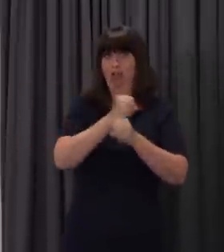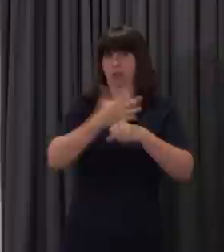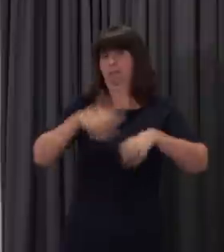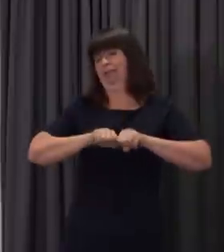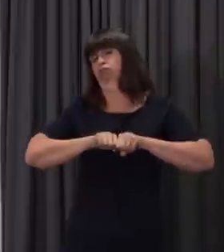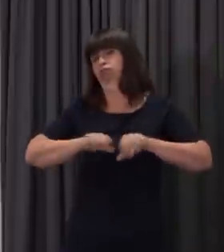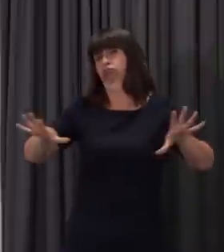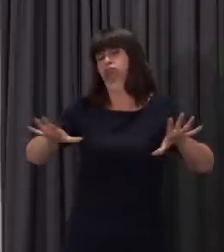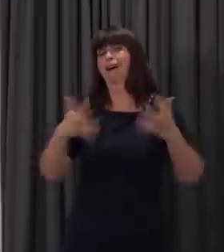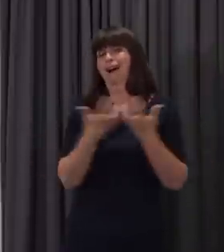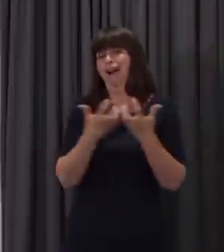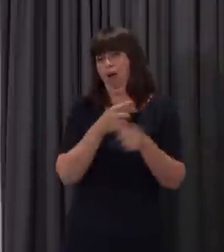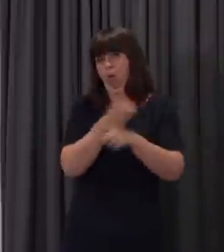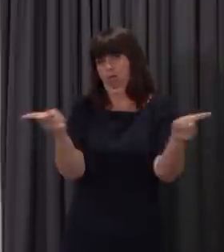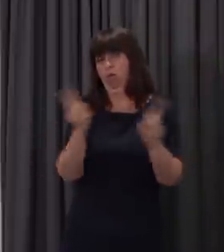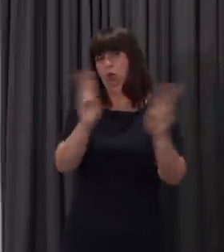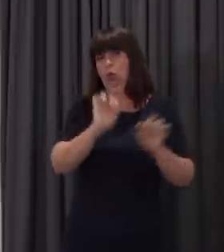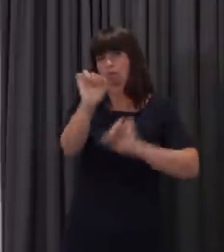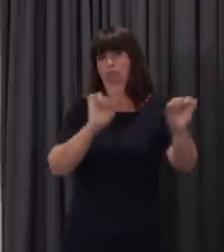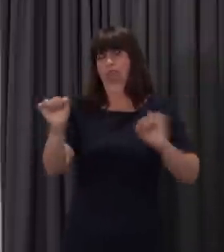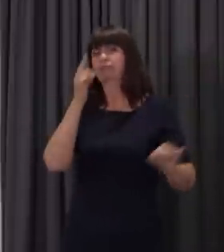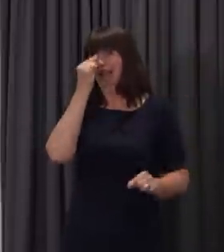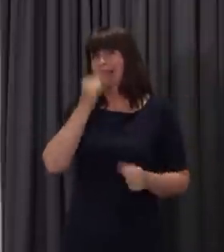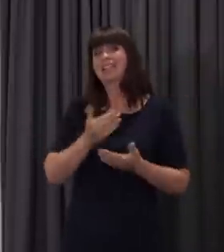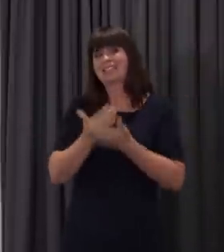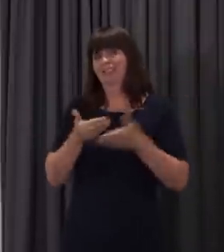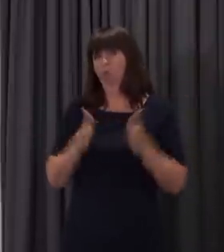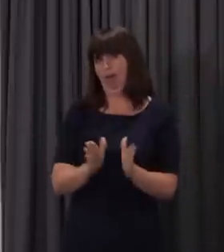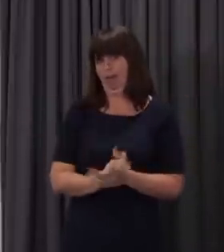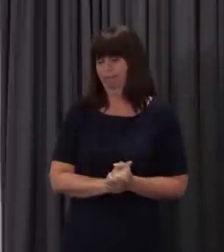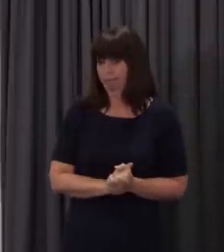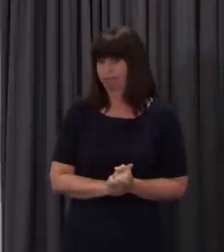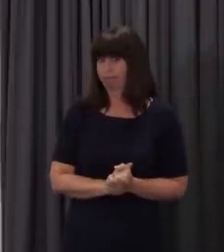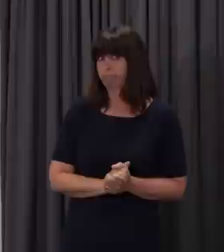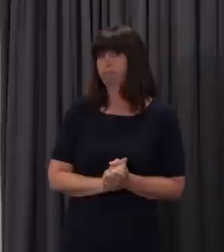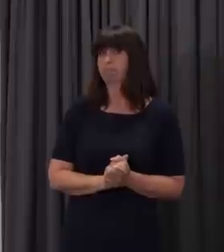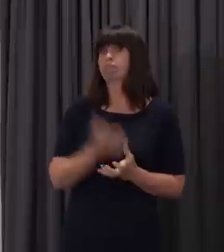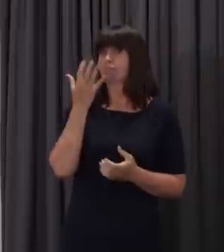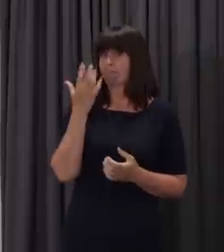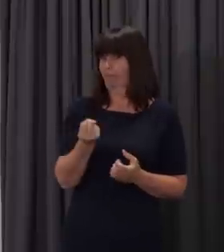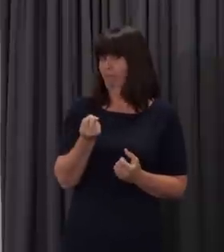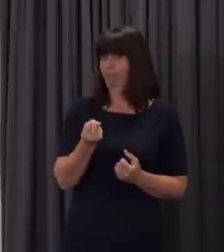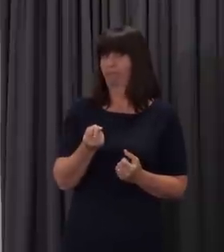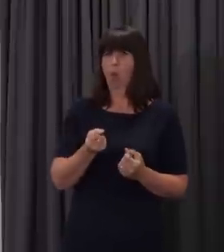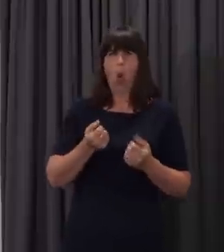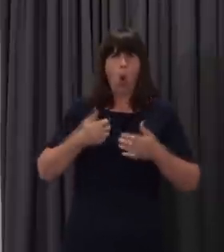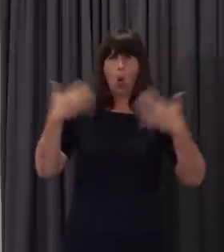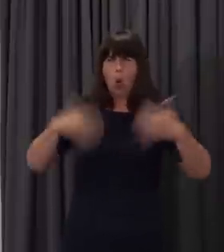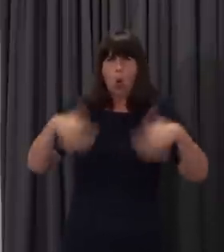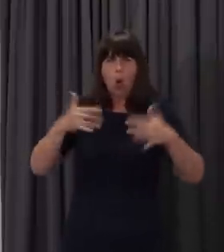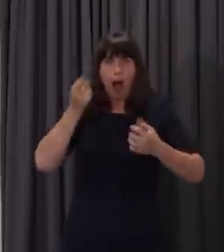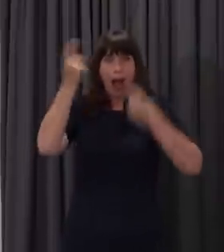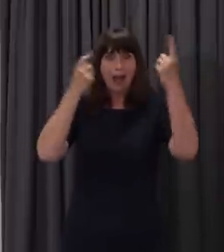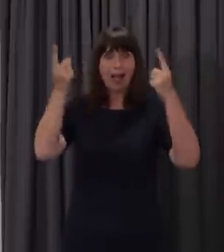professionals on how they can do that safely. What we've seen is incredible innovation at great